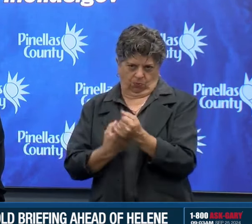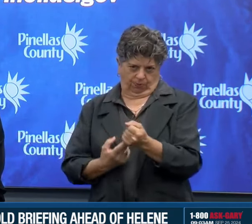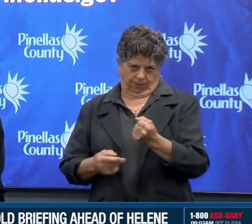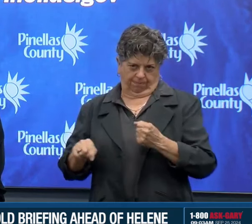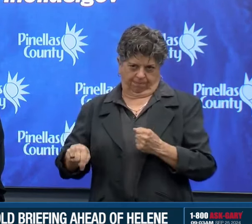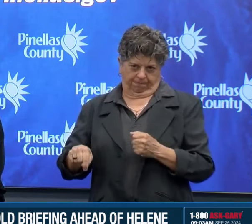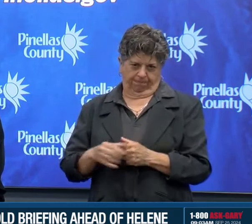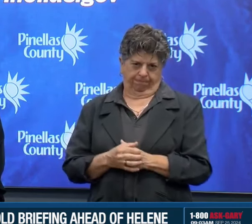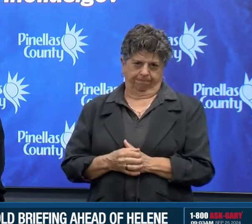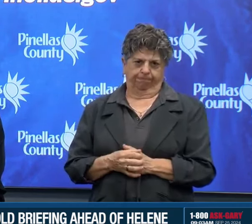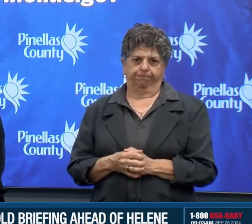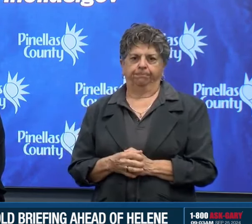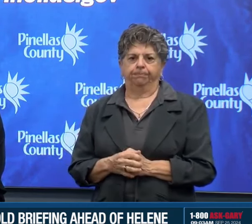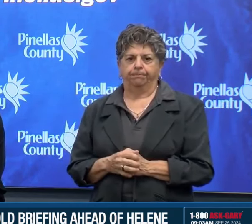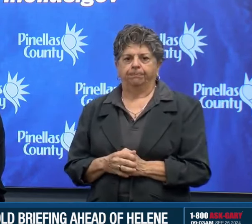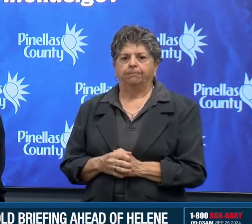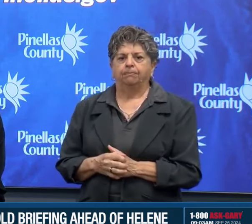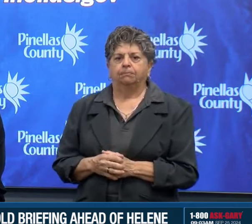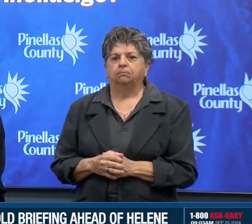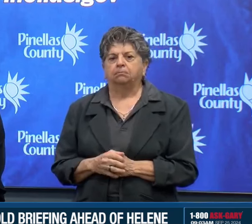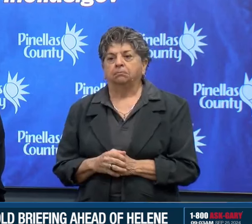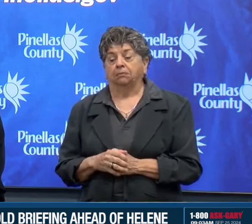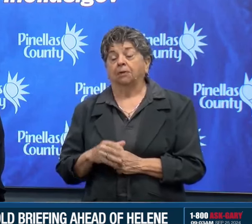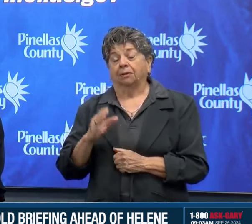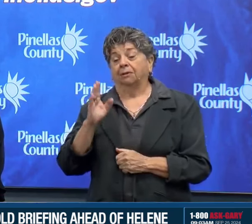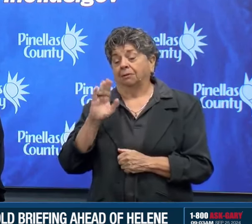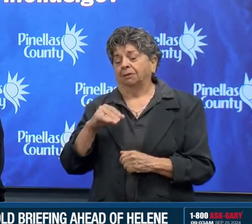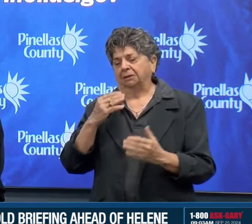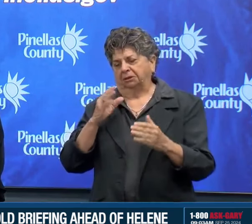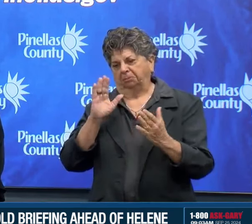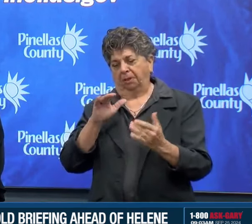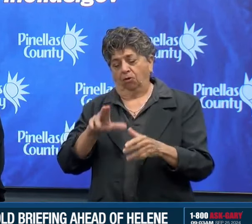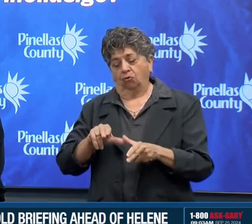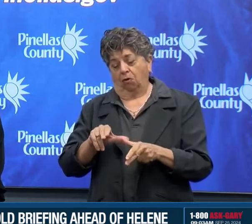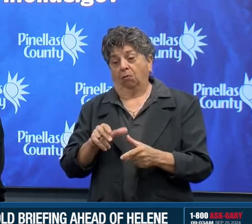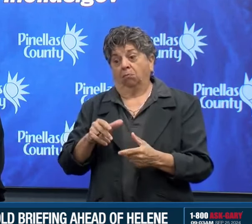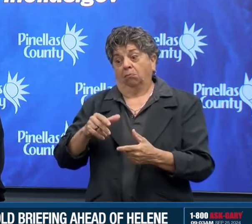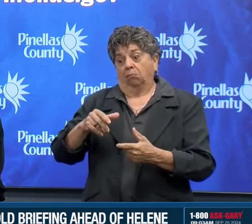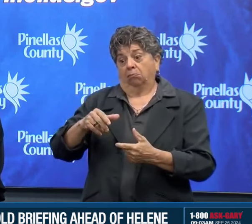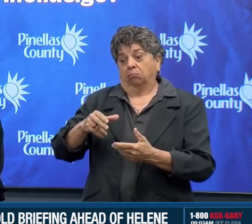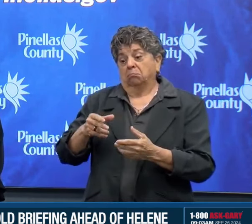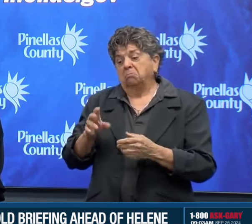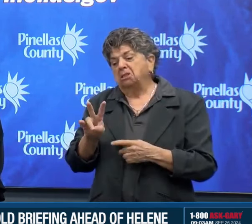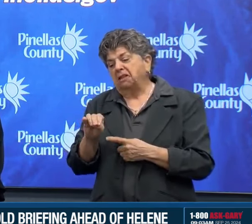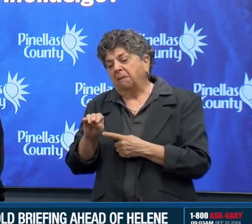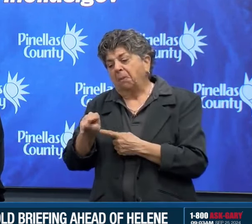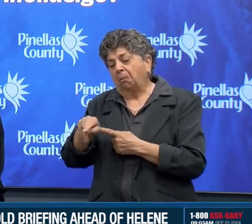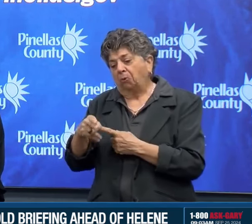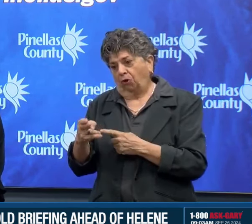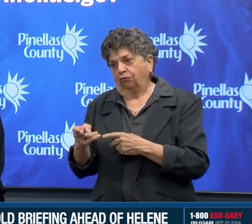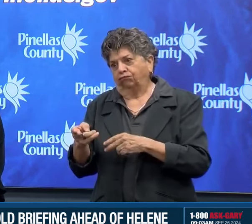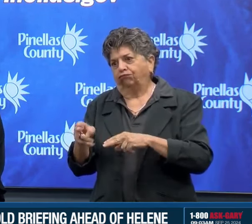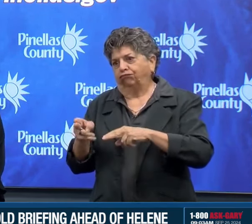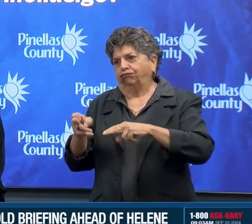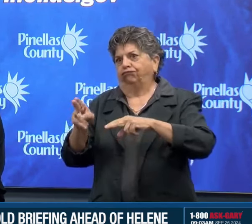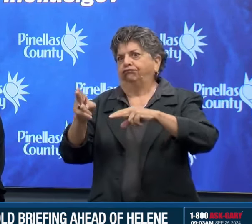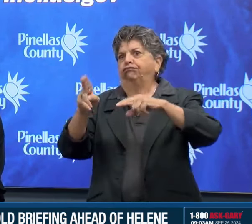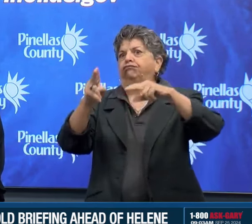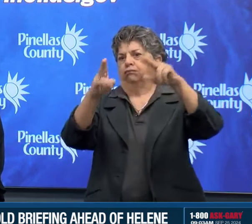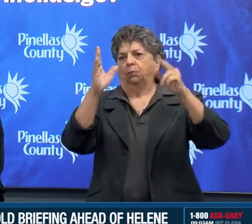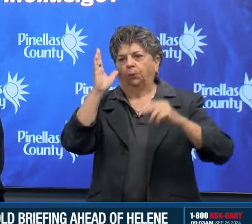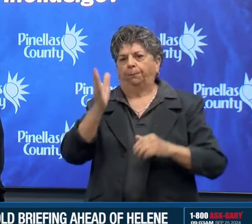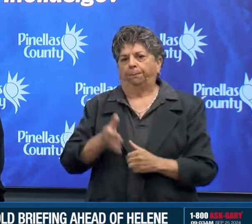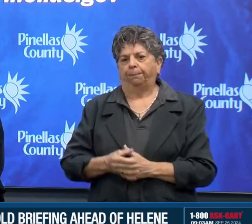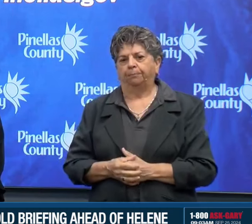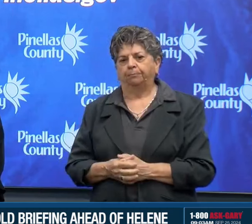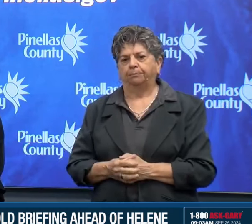and it's going to move fast. As of this morning's 8 a.m. advisory, the arrival of tropical storm force winds